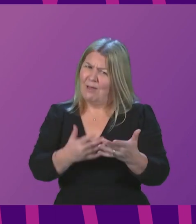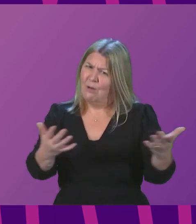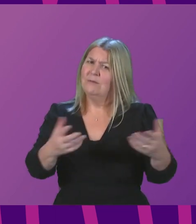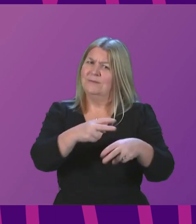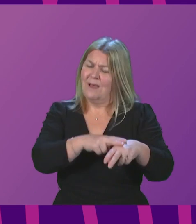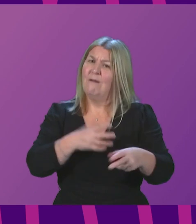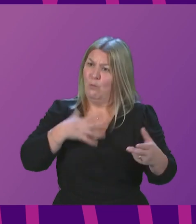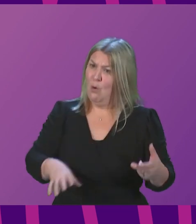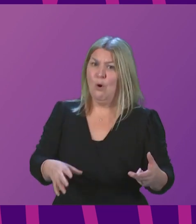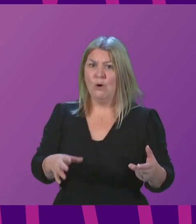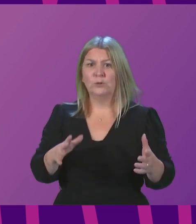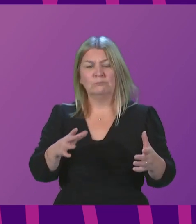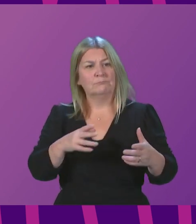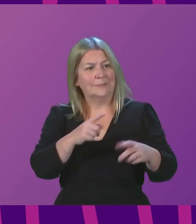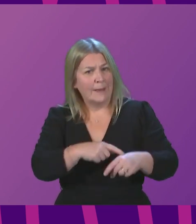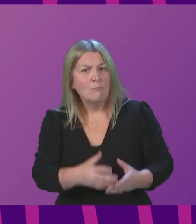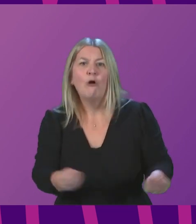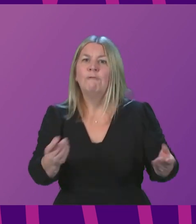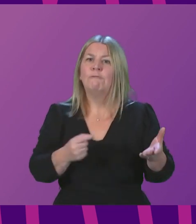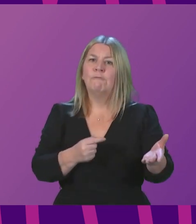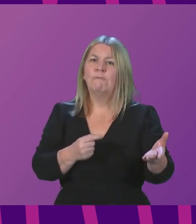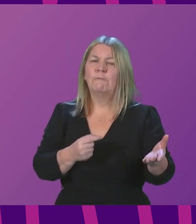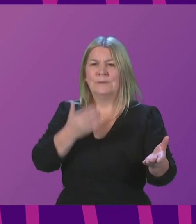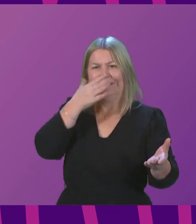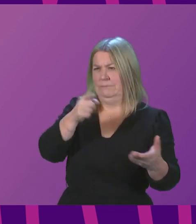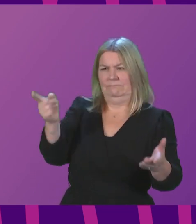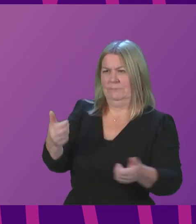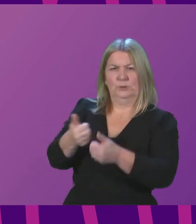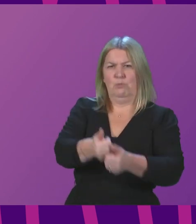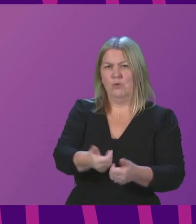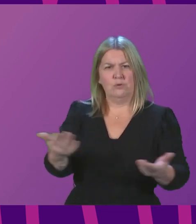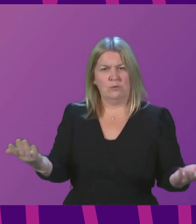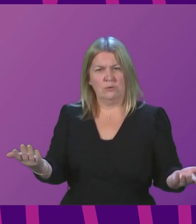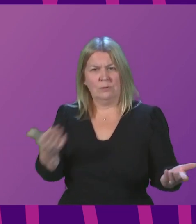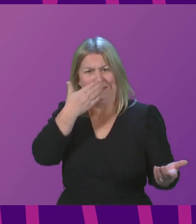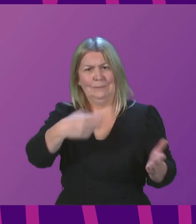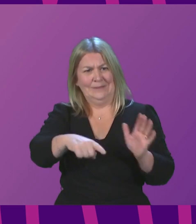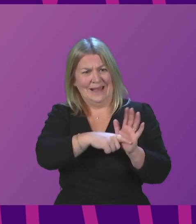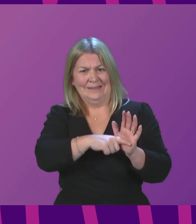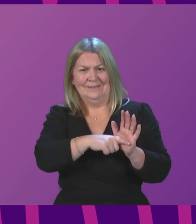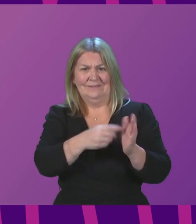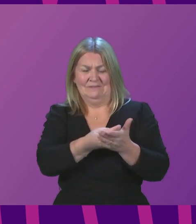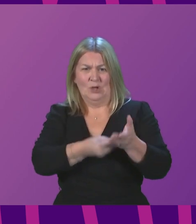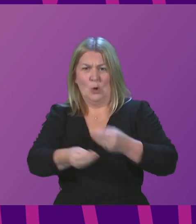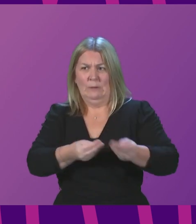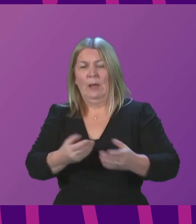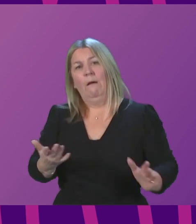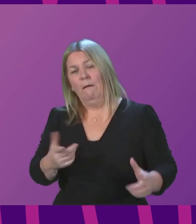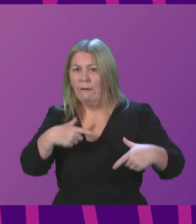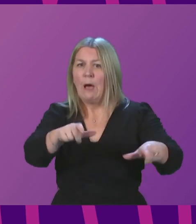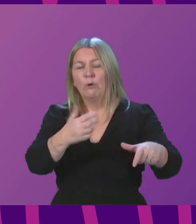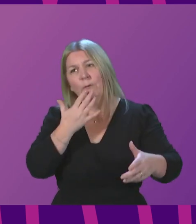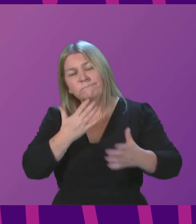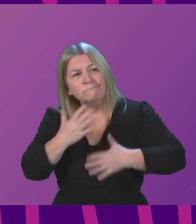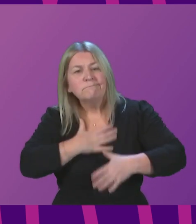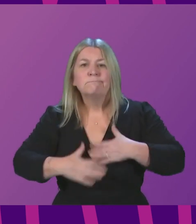of that, and a Government report which states that it is unlikely to have a significant negative effect on the economy. As the First Minister alluded